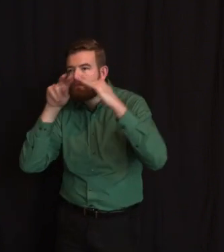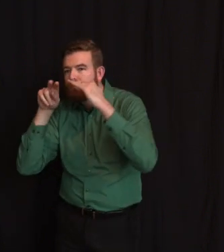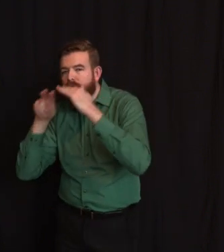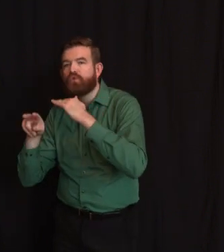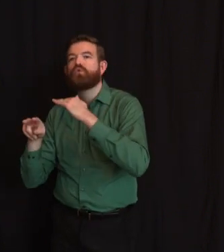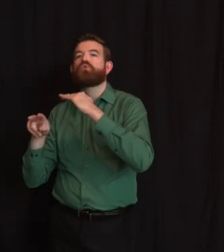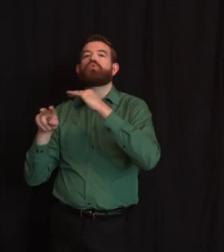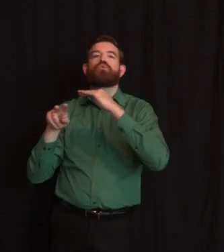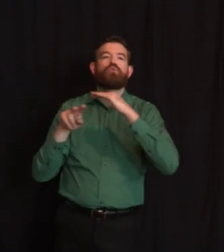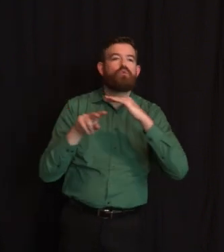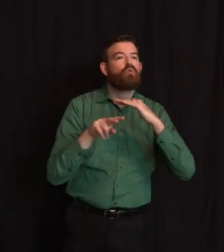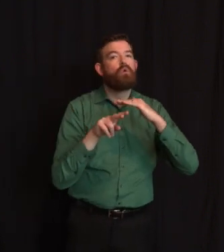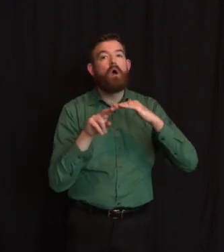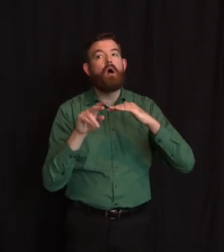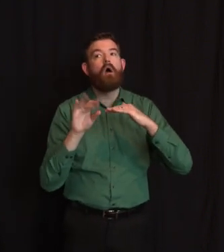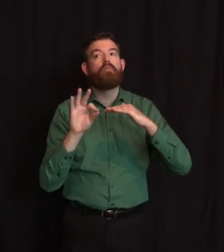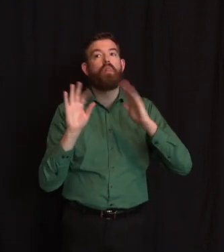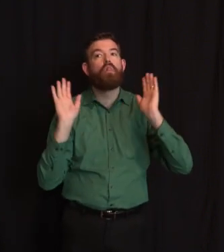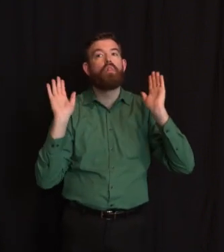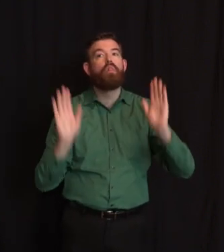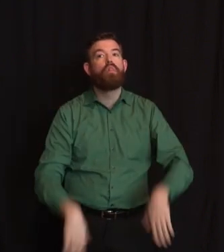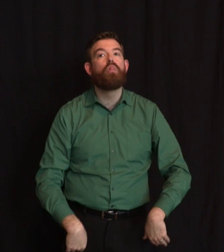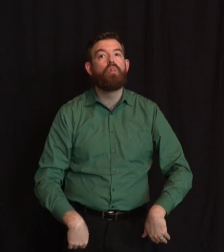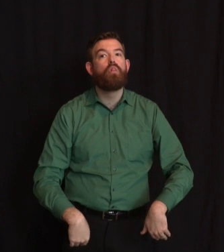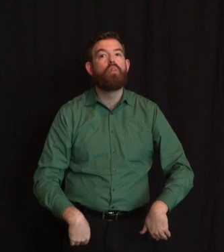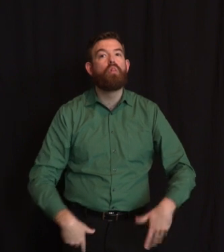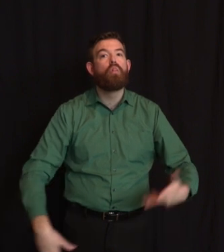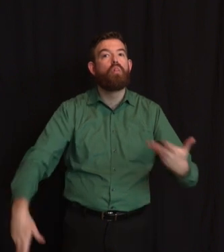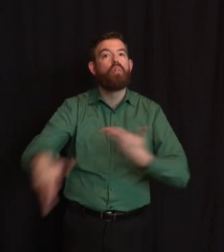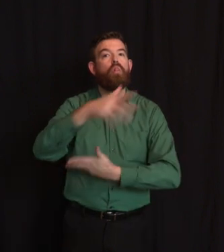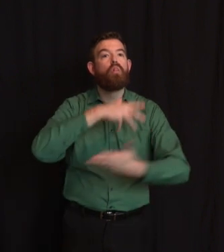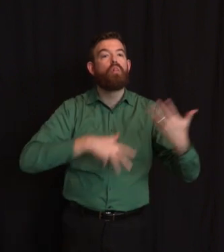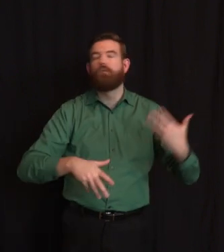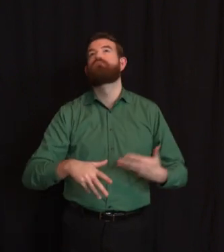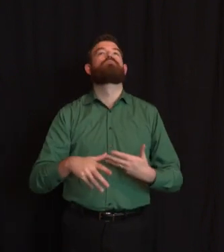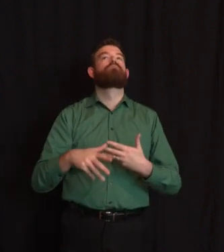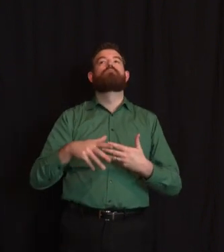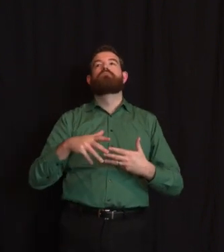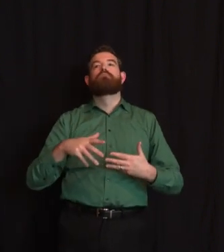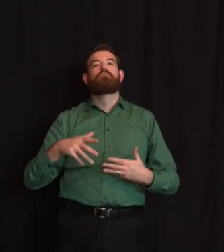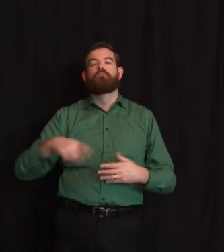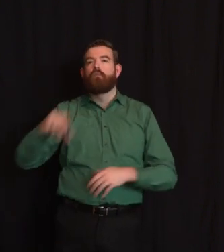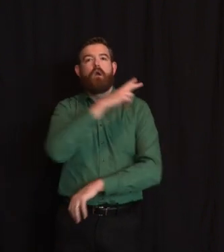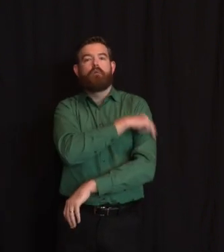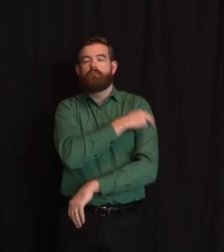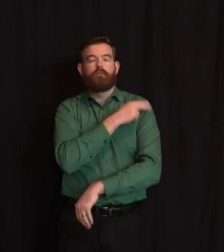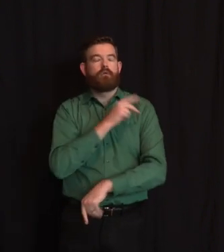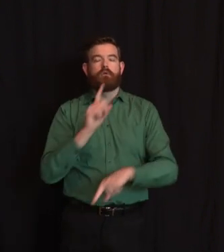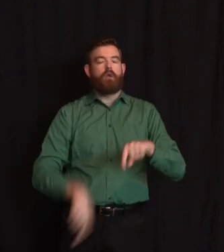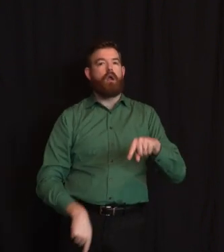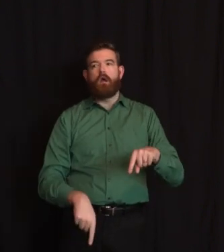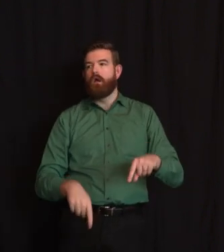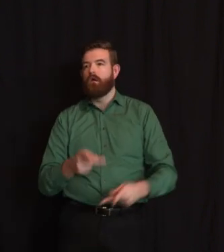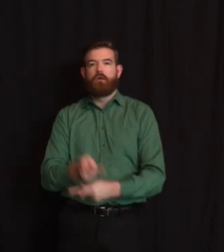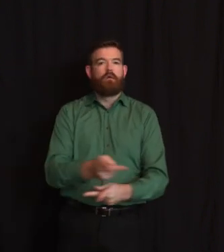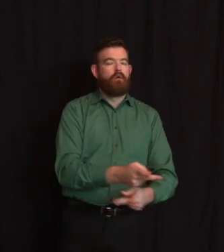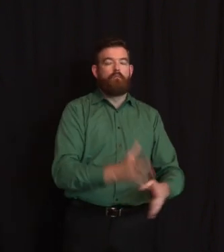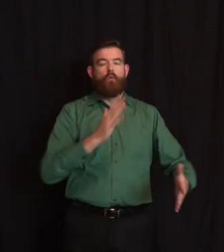war known to man – I believe this is true – somebody got killed on the last day. So let's just stay the course. Please